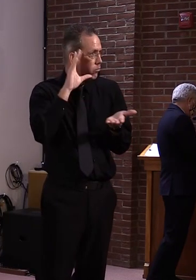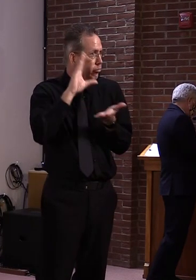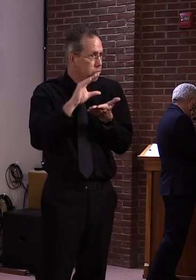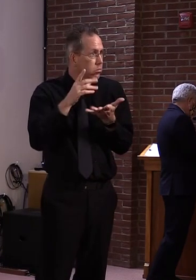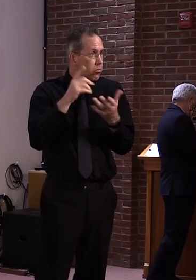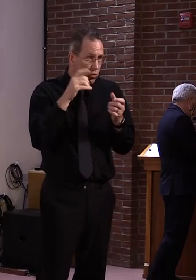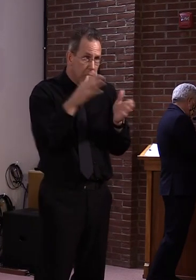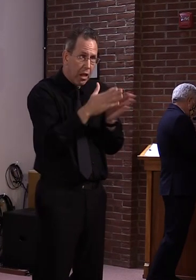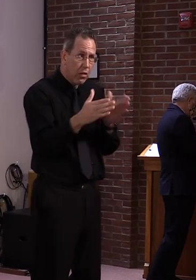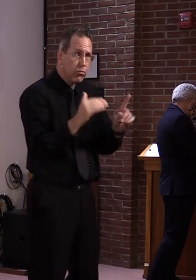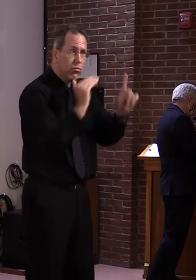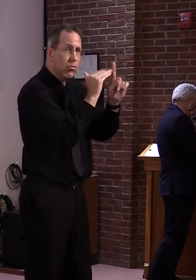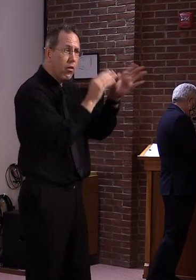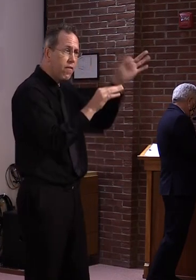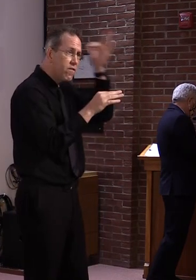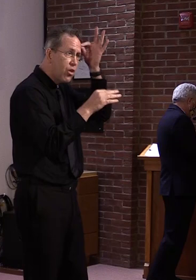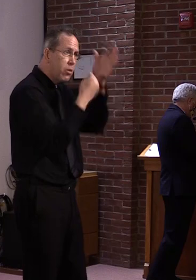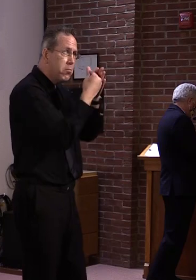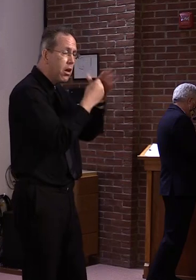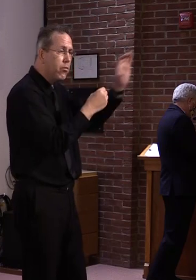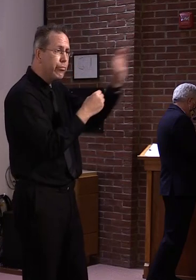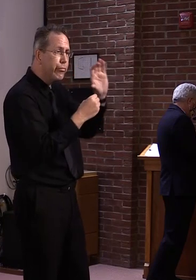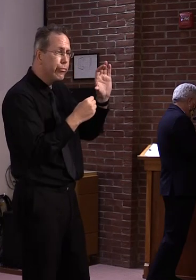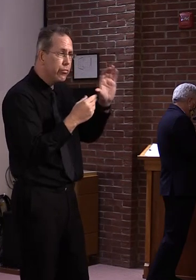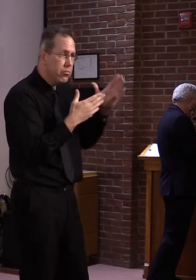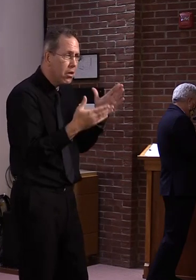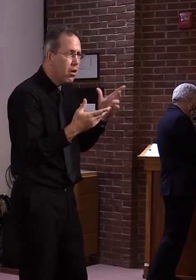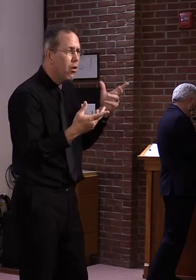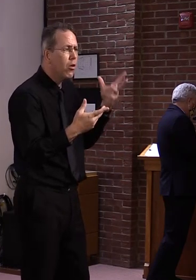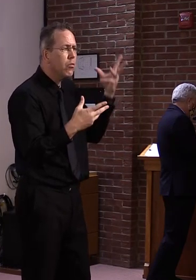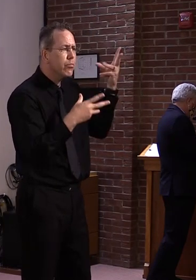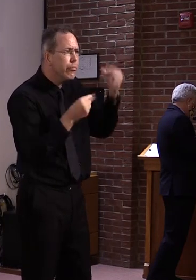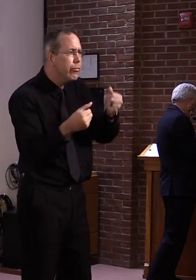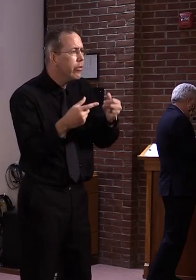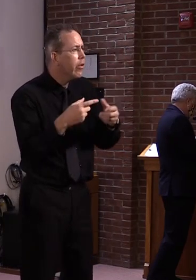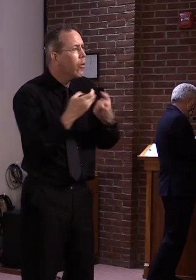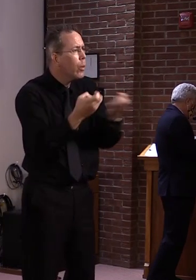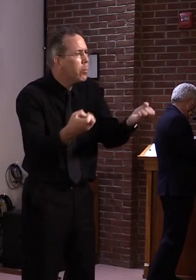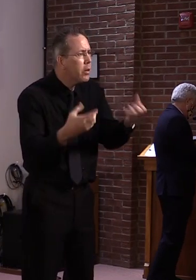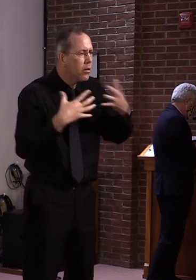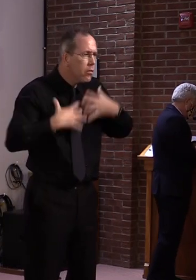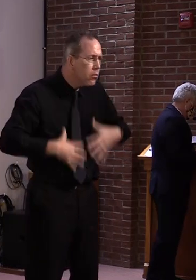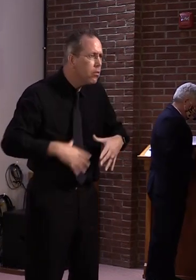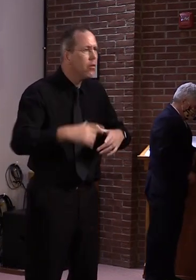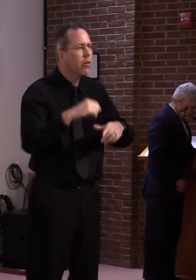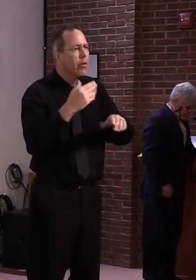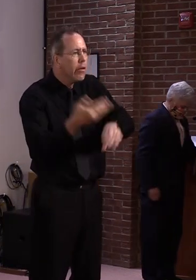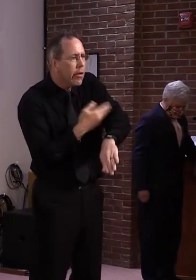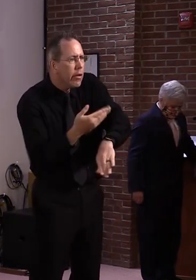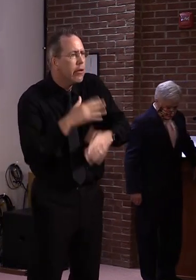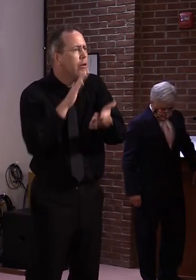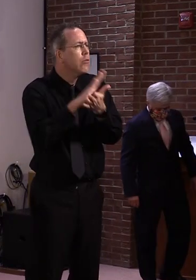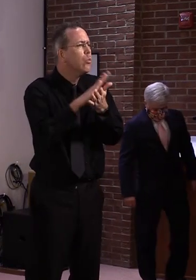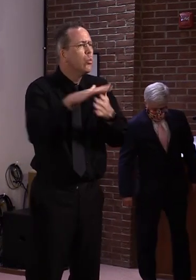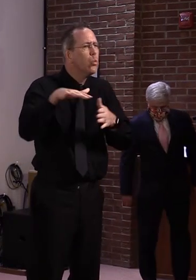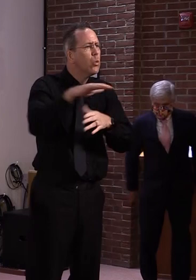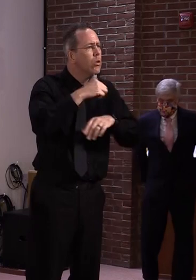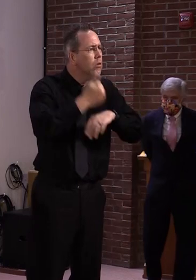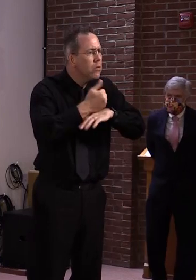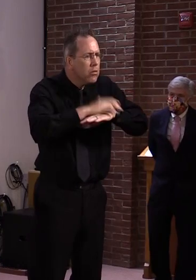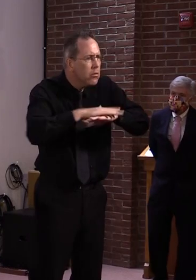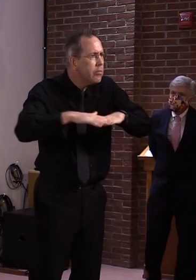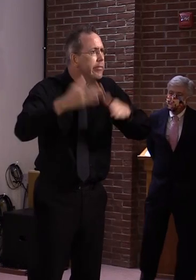disinfectant, and all the many other unexpected expenses that are going to come with reopening schools?